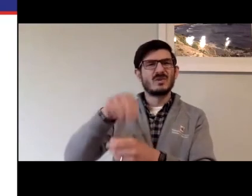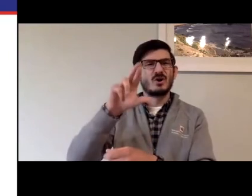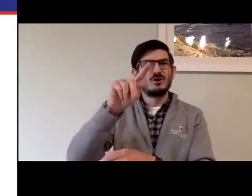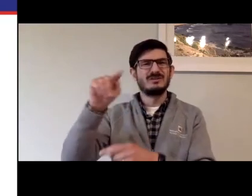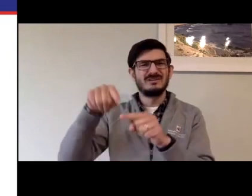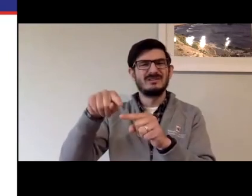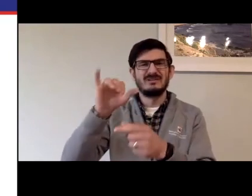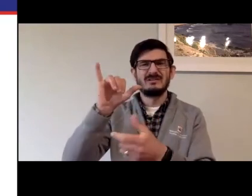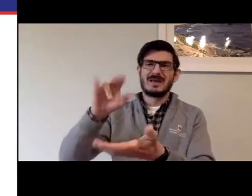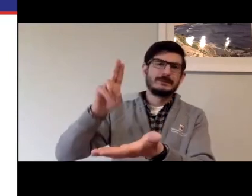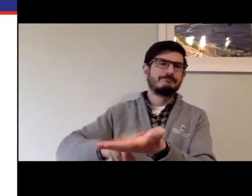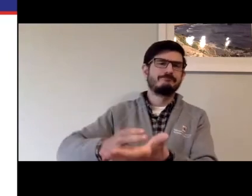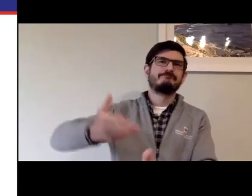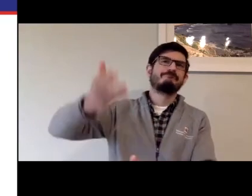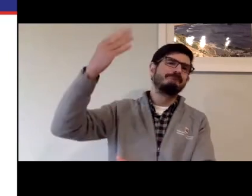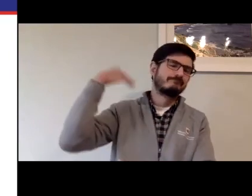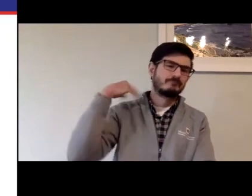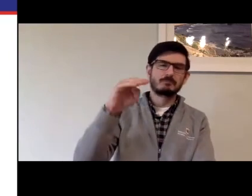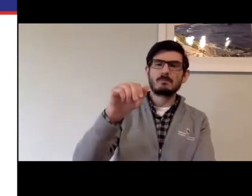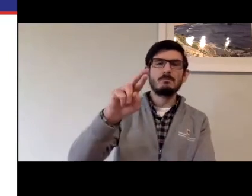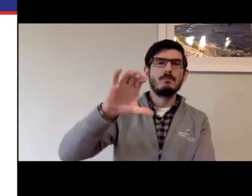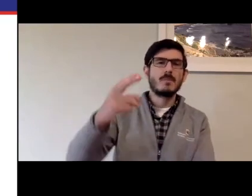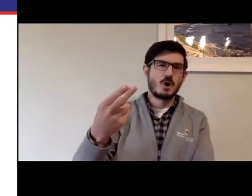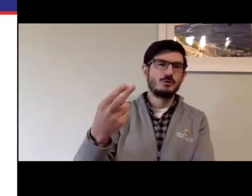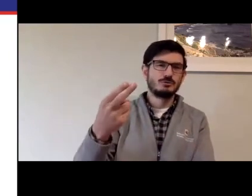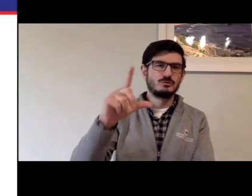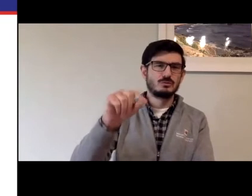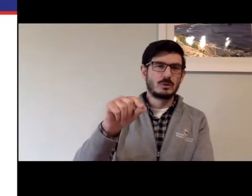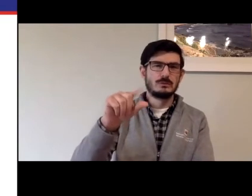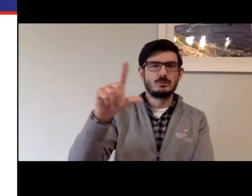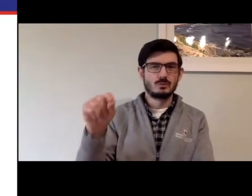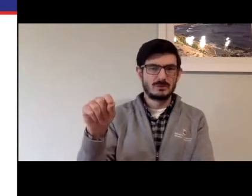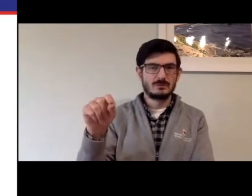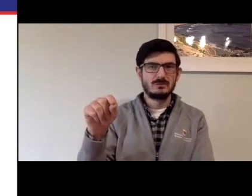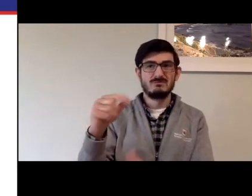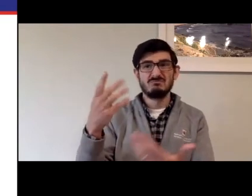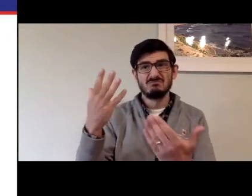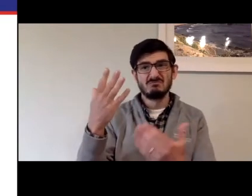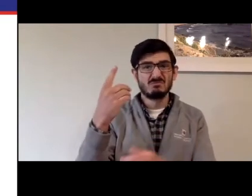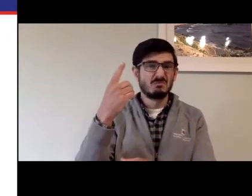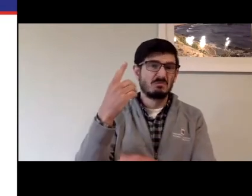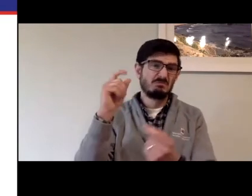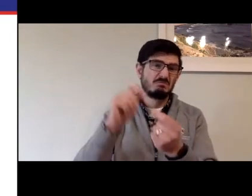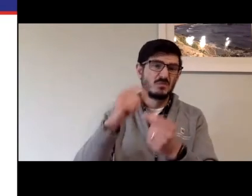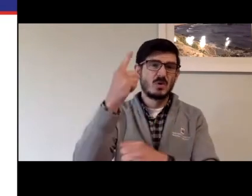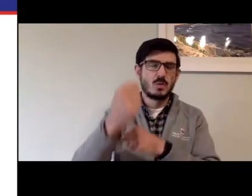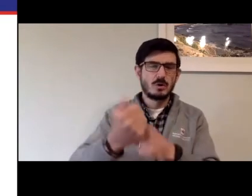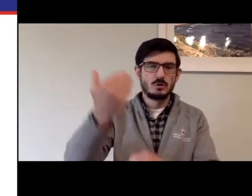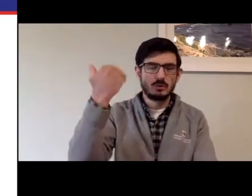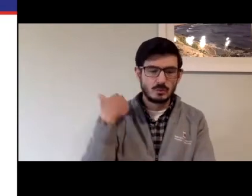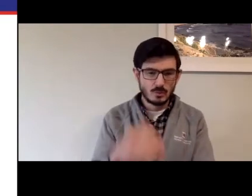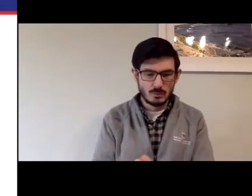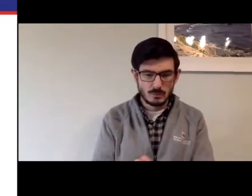In our new relay contract, which we've had for the last year, which has language for RTT. That went online March of 2020.